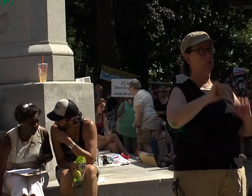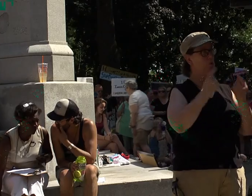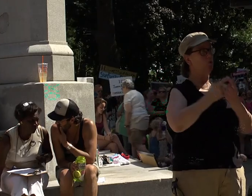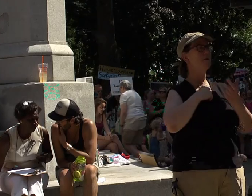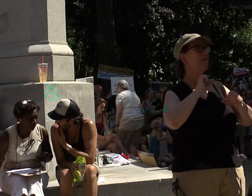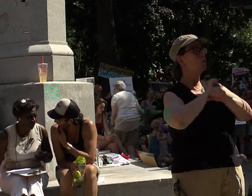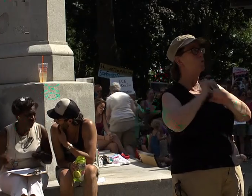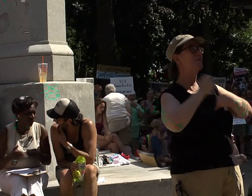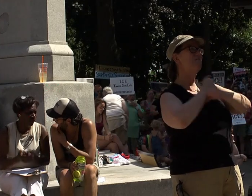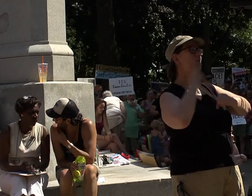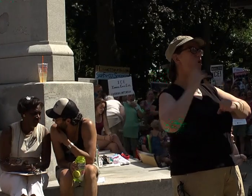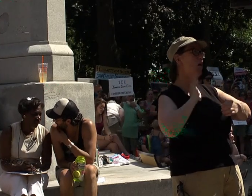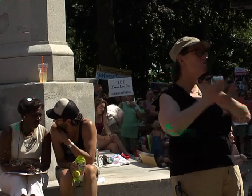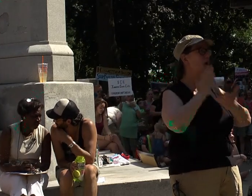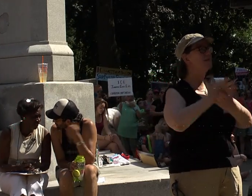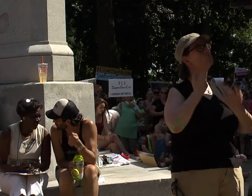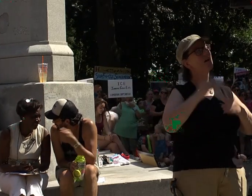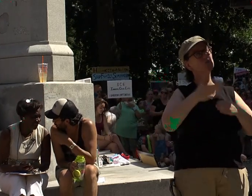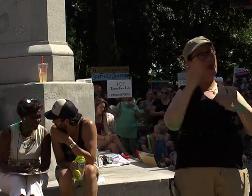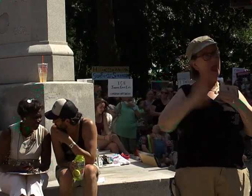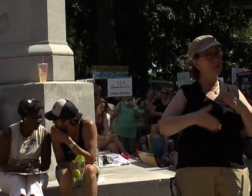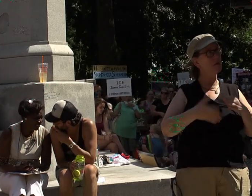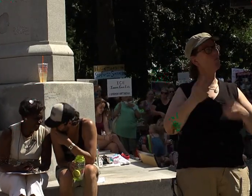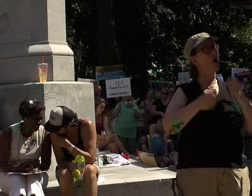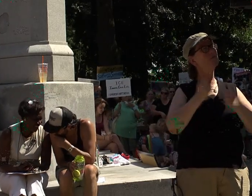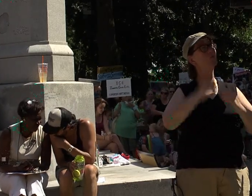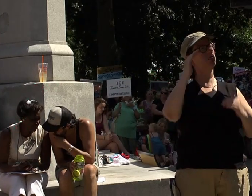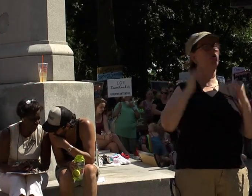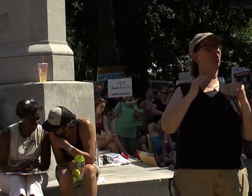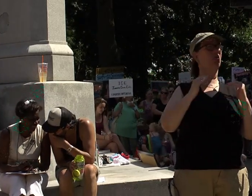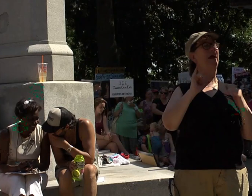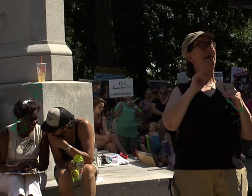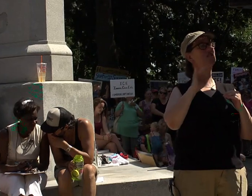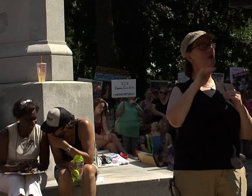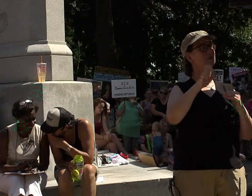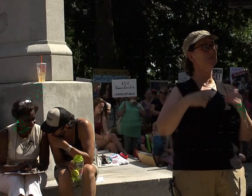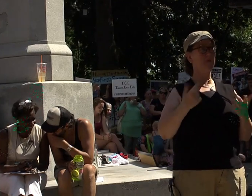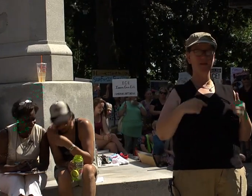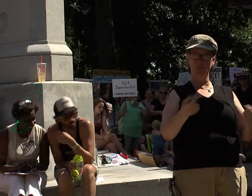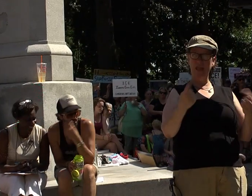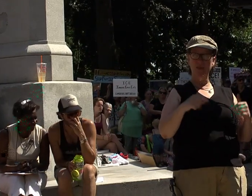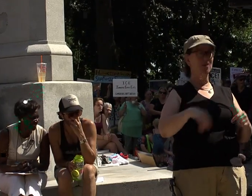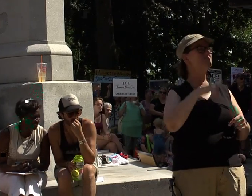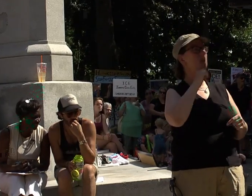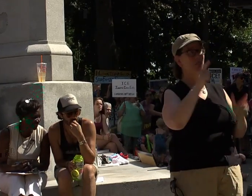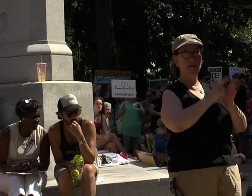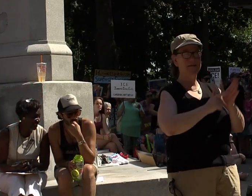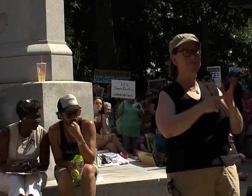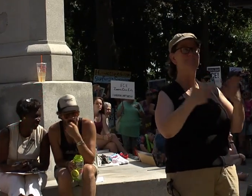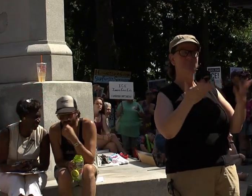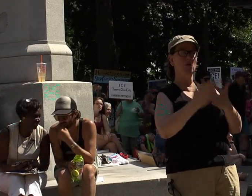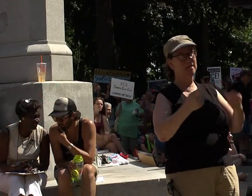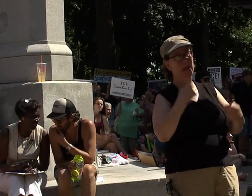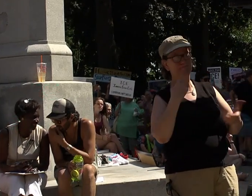injustices that we face every day because we came here, as some say, illegally. We are struggling to obtain driver's